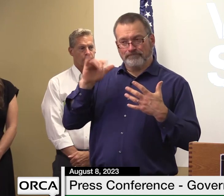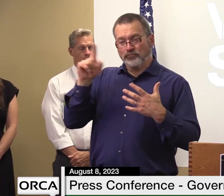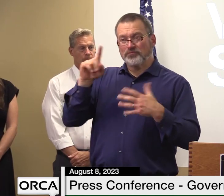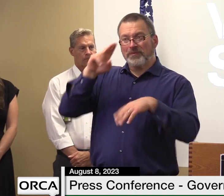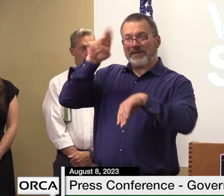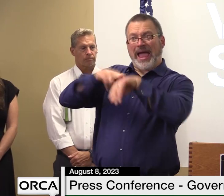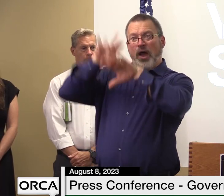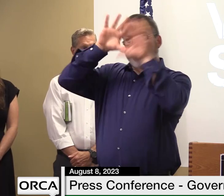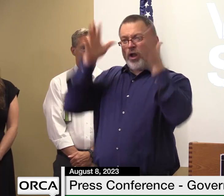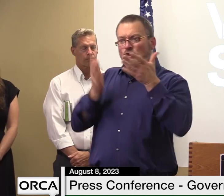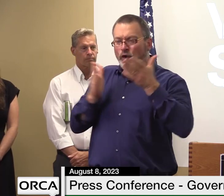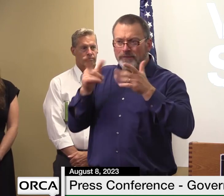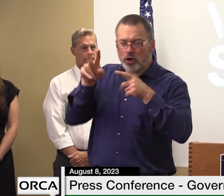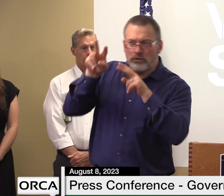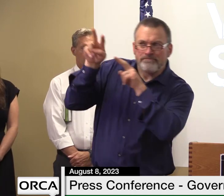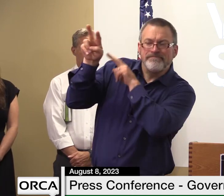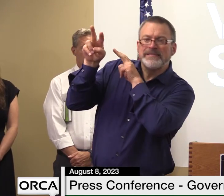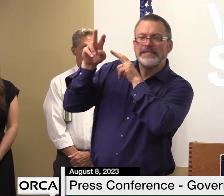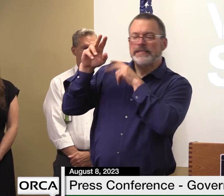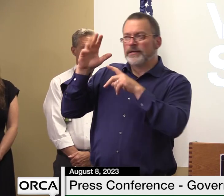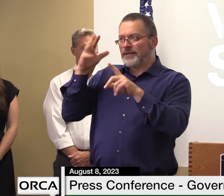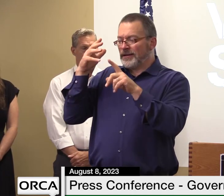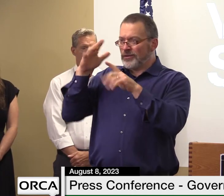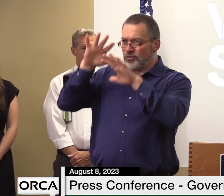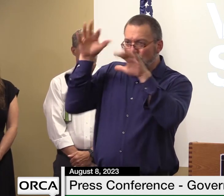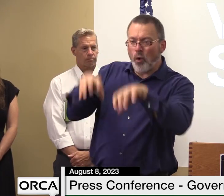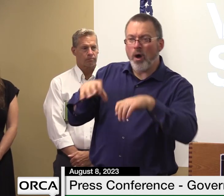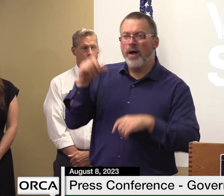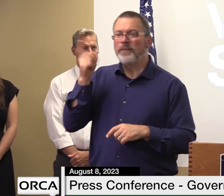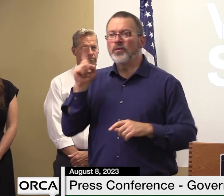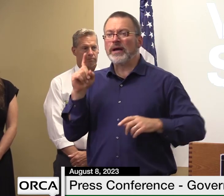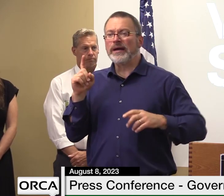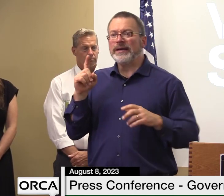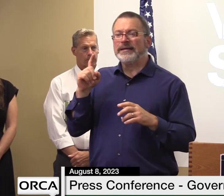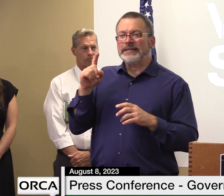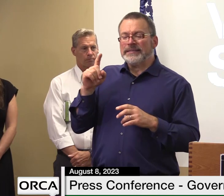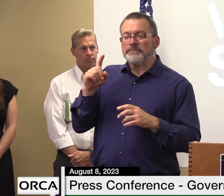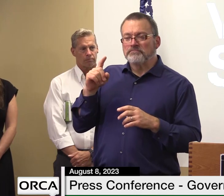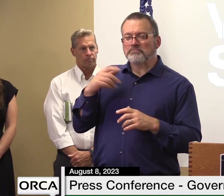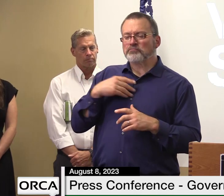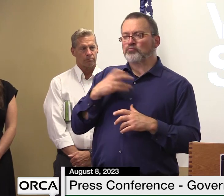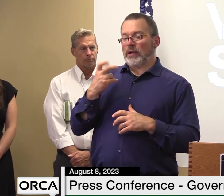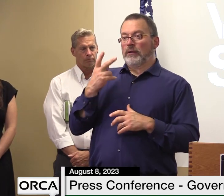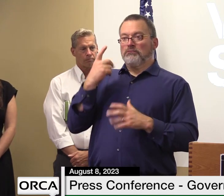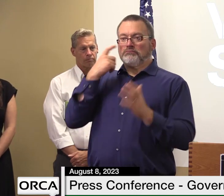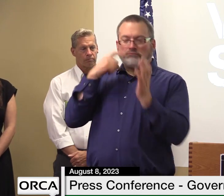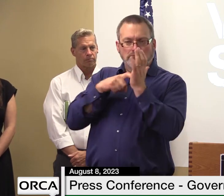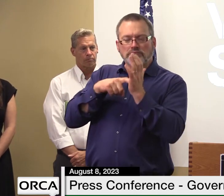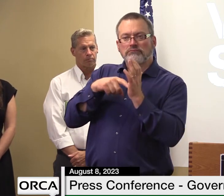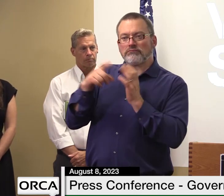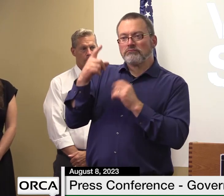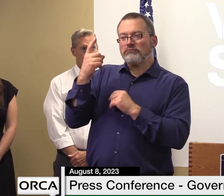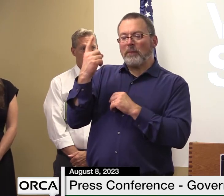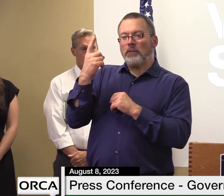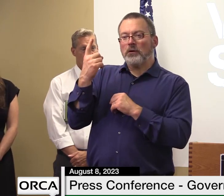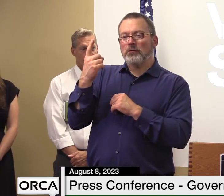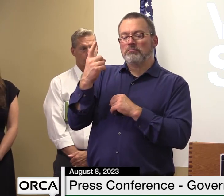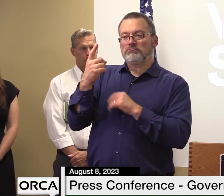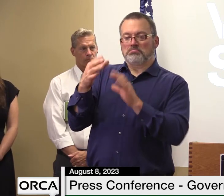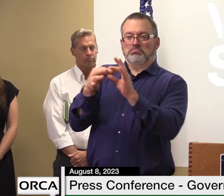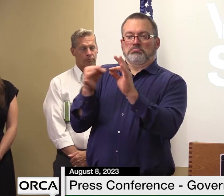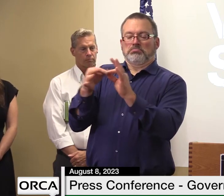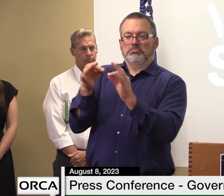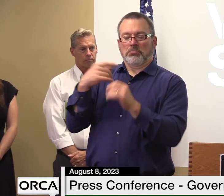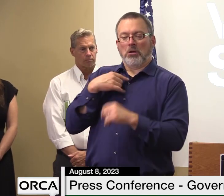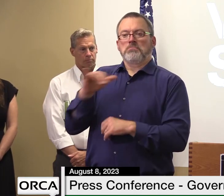this morning and it was an interesting fact that stuck with me because they said we received